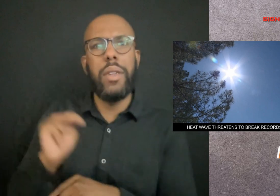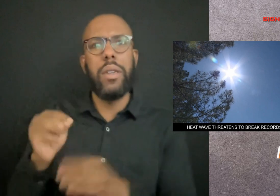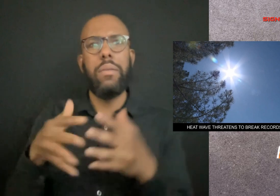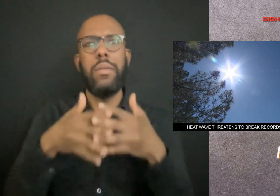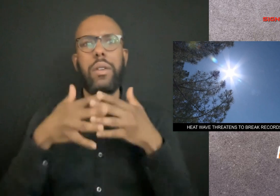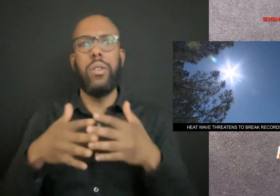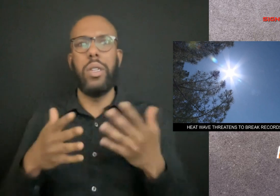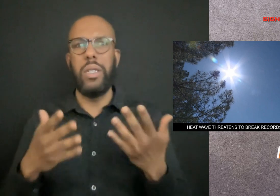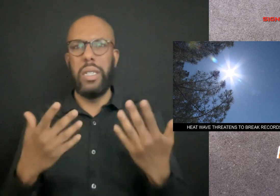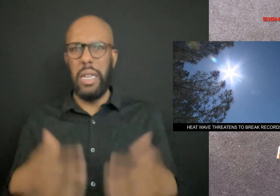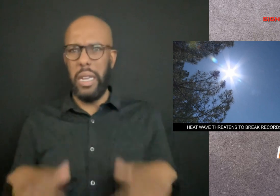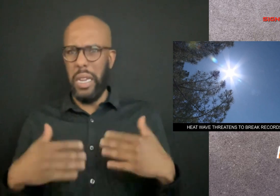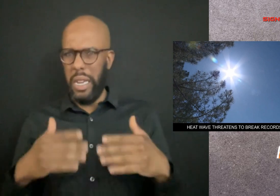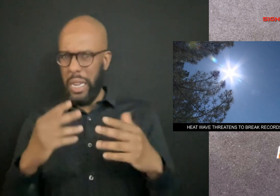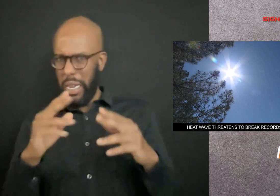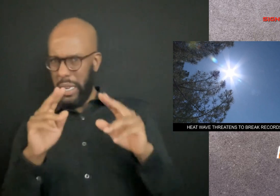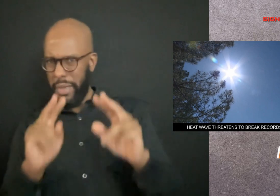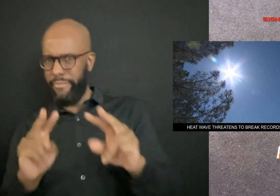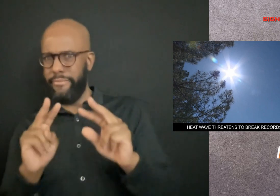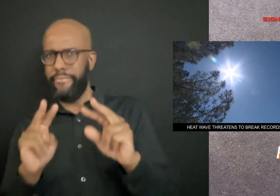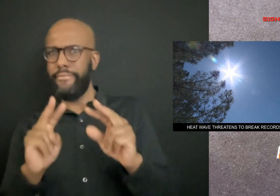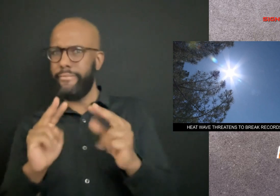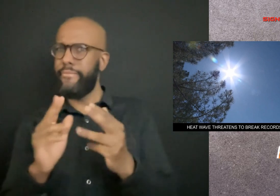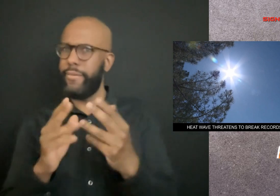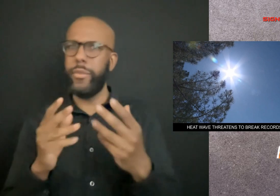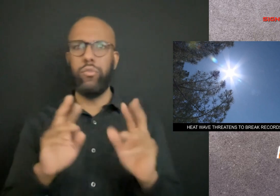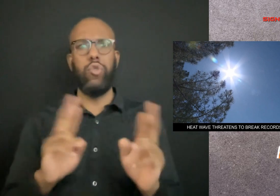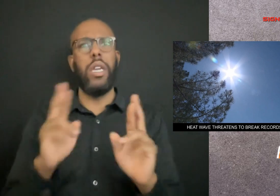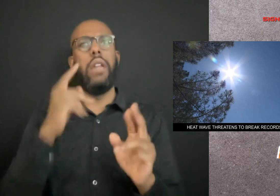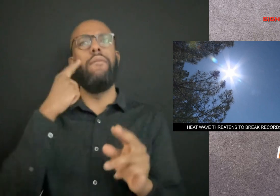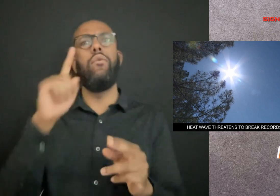temperatures at or above 100 degrees this weekend.